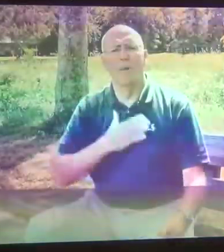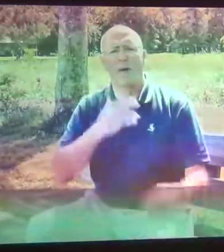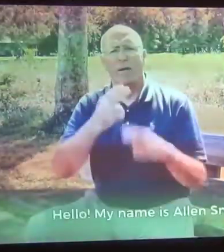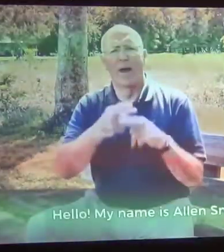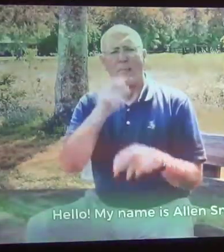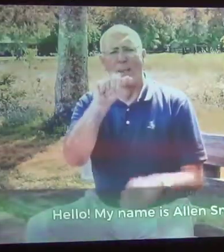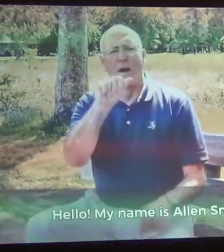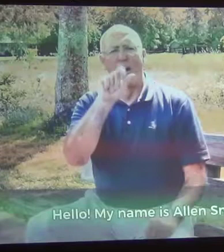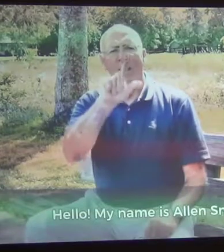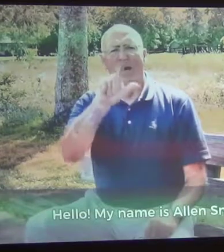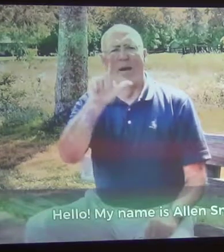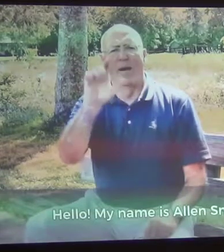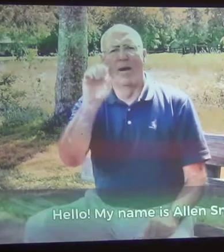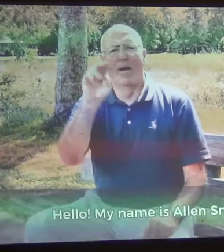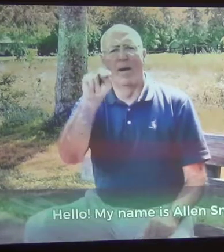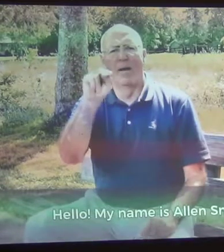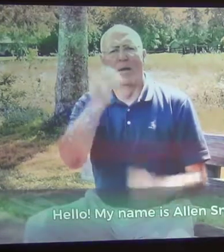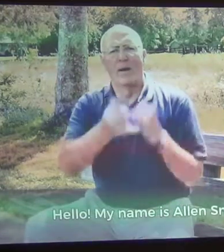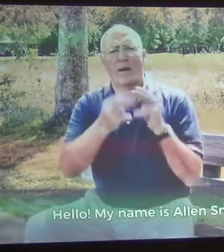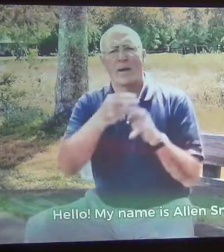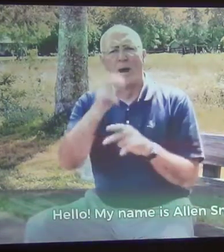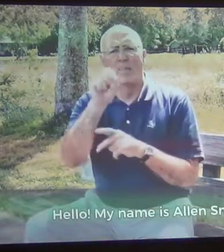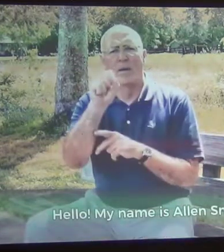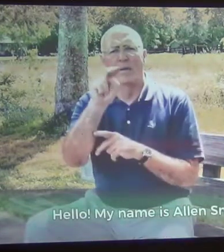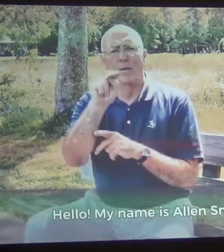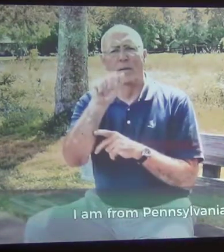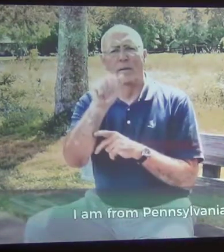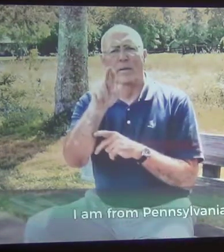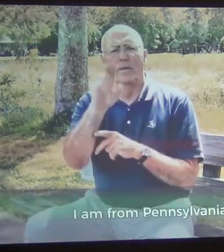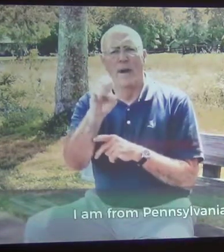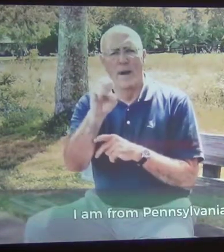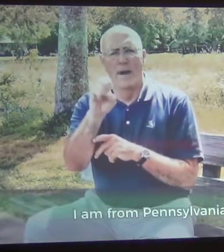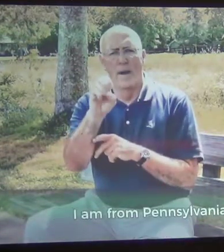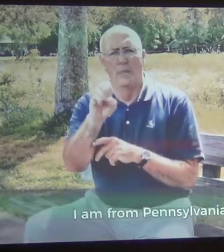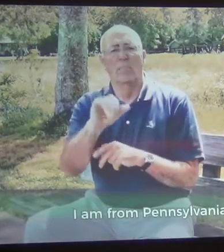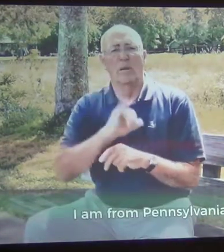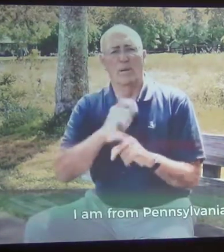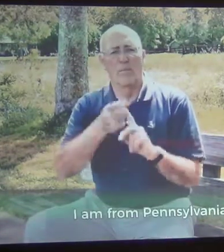I my name is Alan Snare. I am from Pennsylvania.